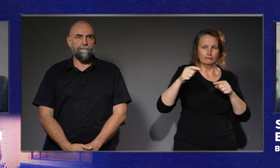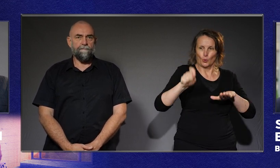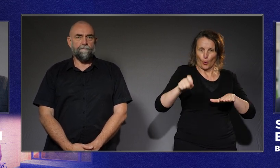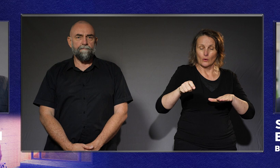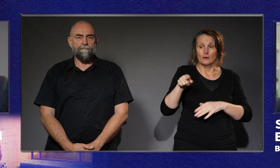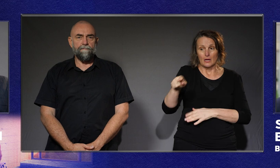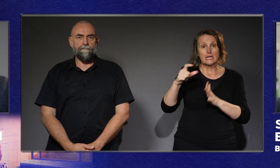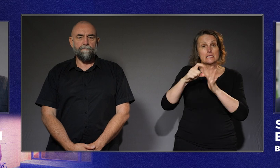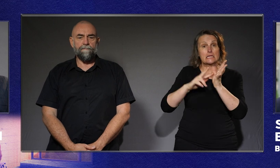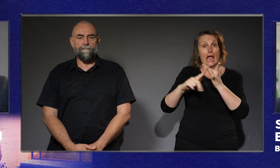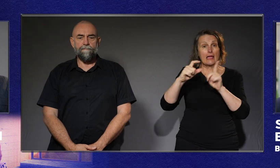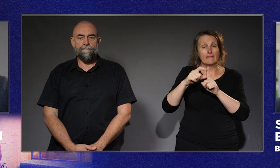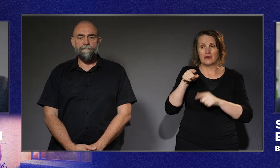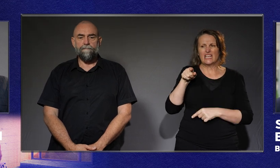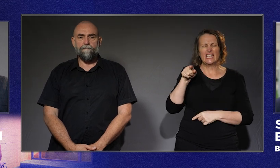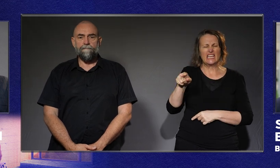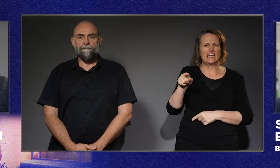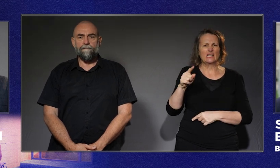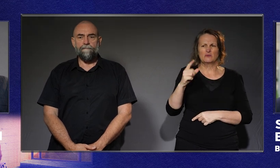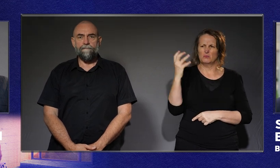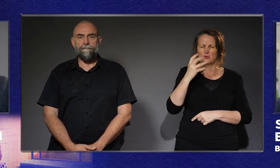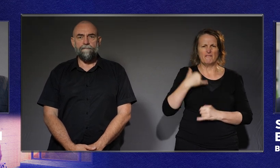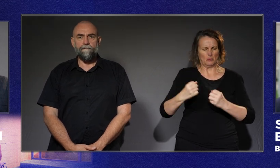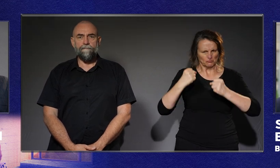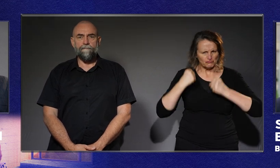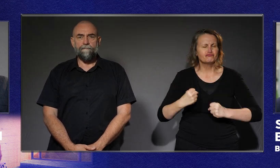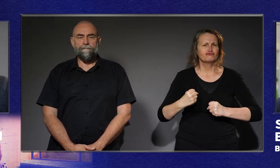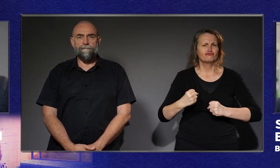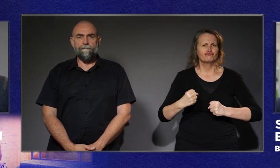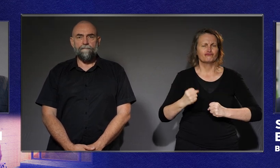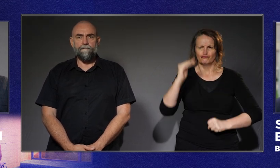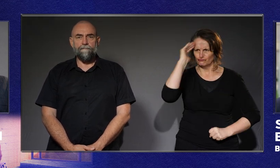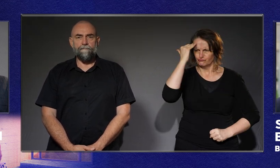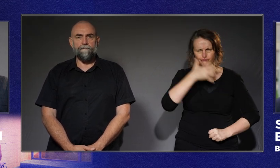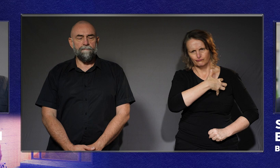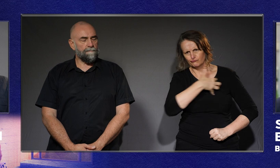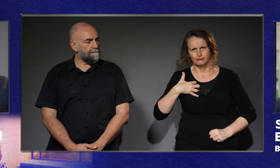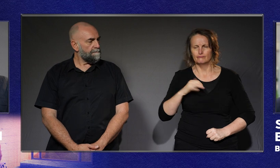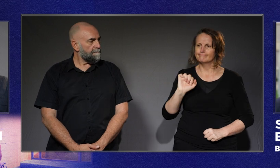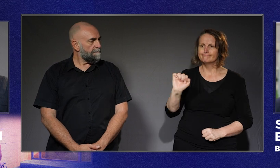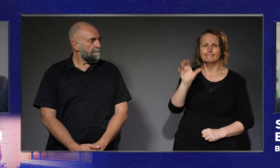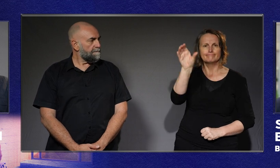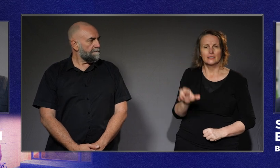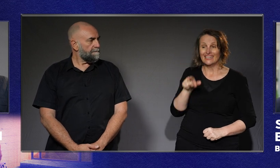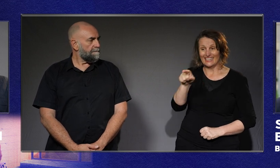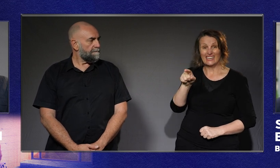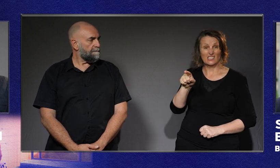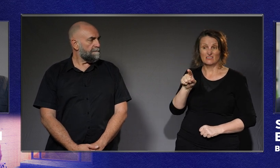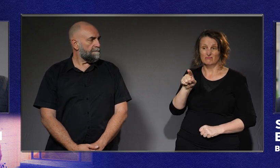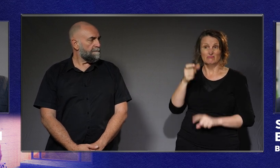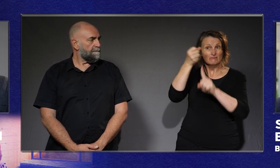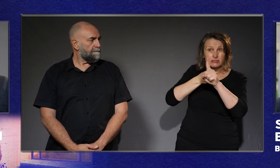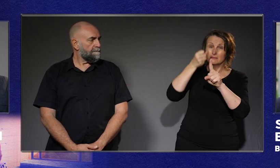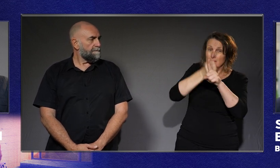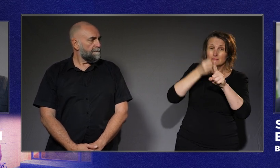is an extraordinarily strong and resilient character. He's been working on disability access